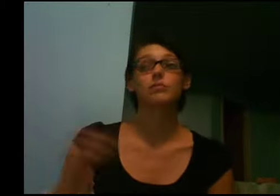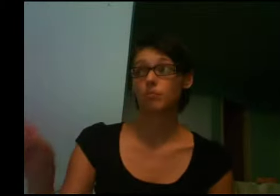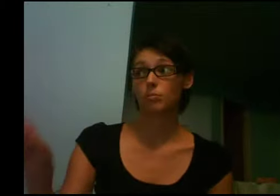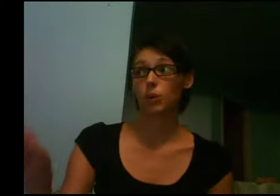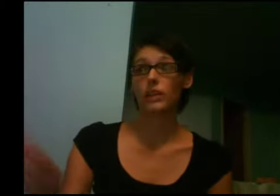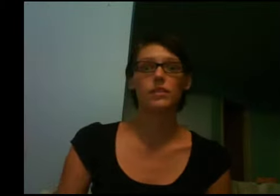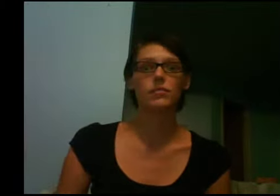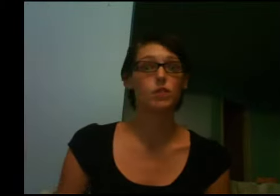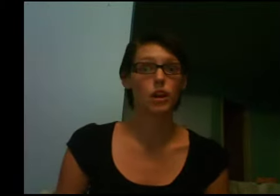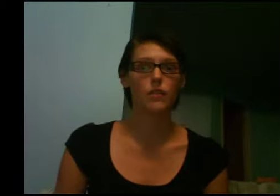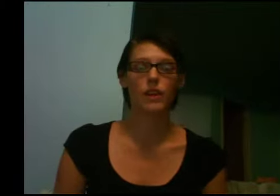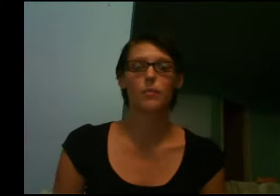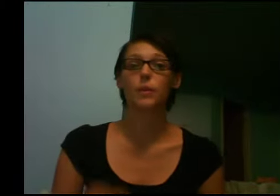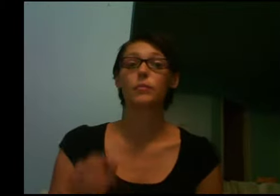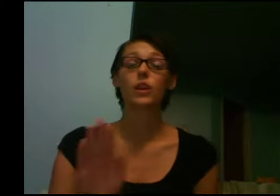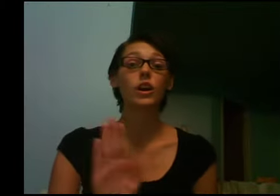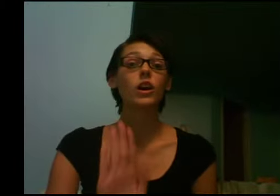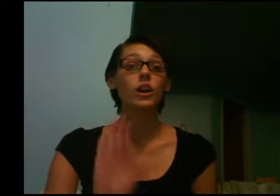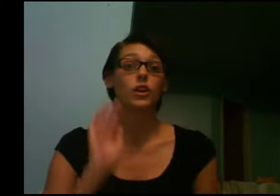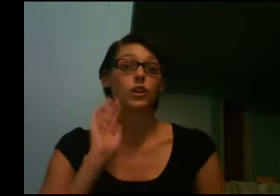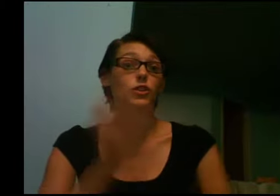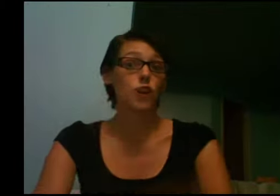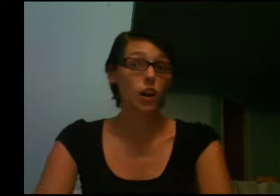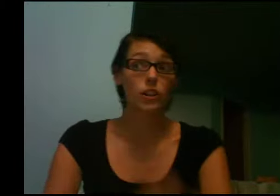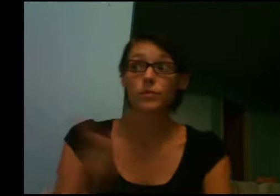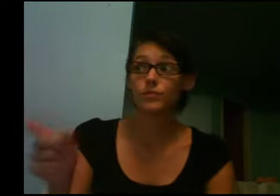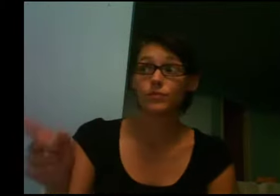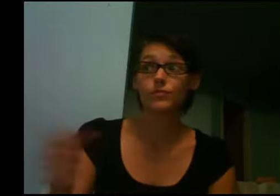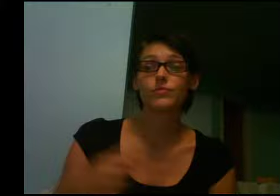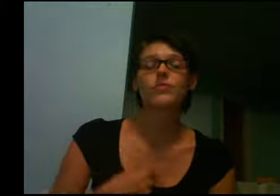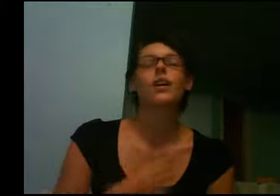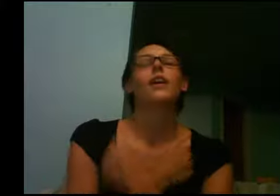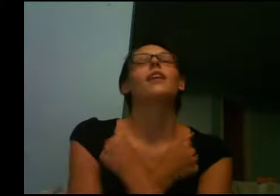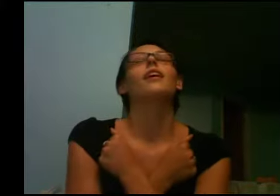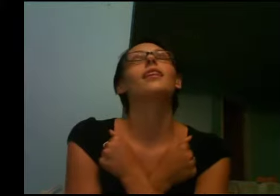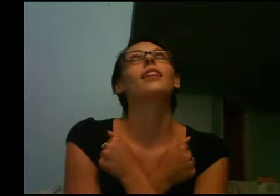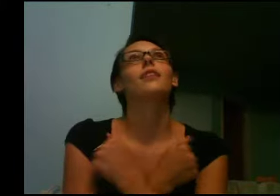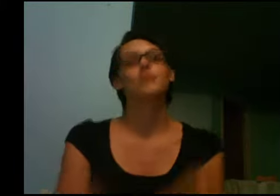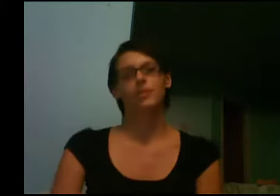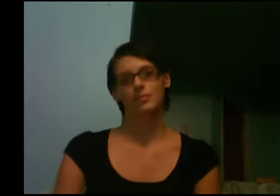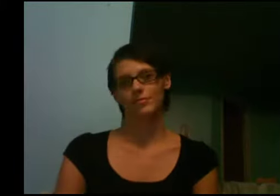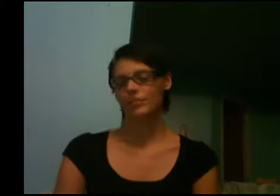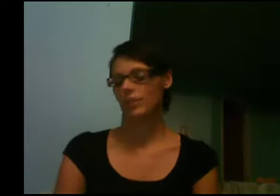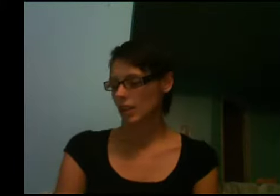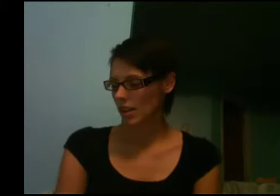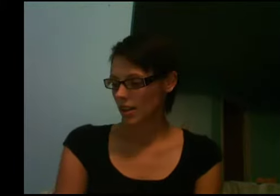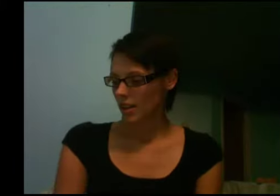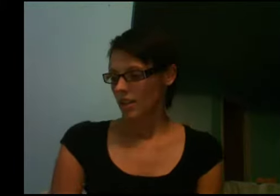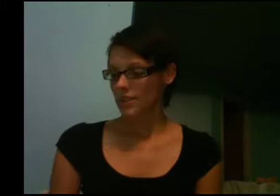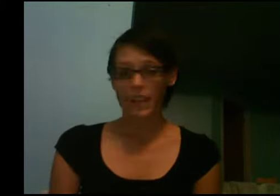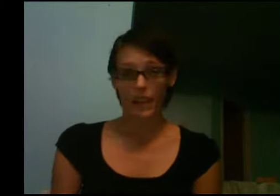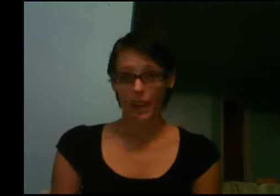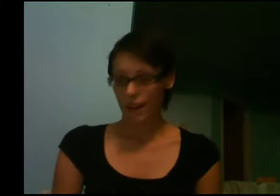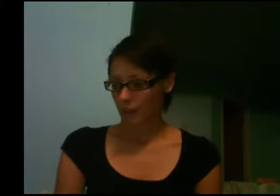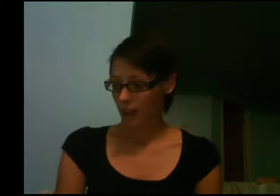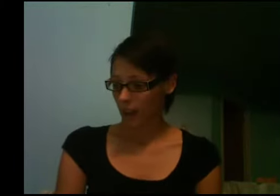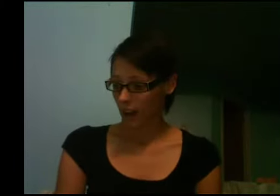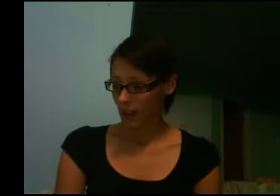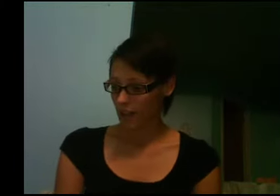point, sorry, I forgot a part. Your daughter, I love. The second half that I have